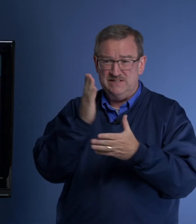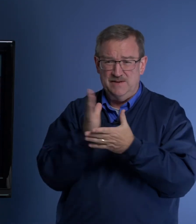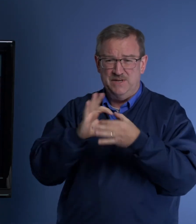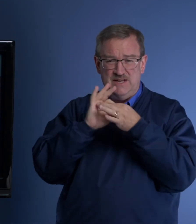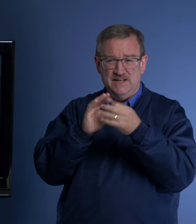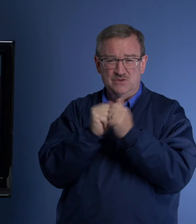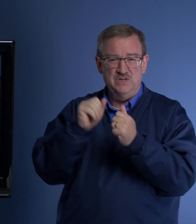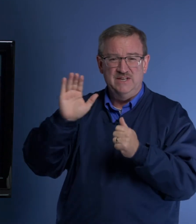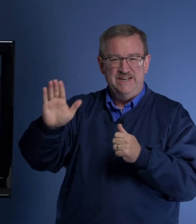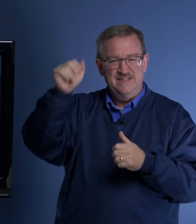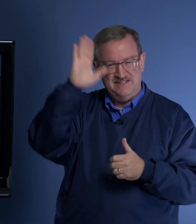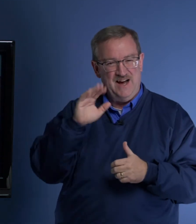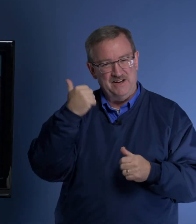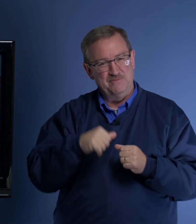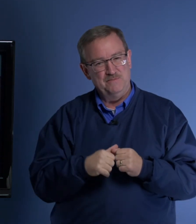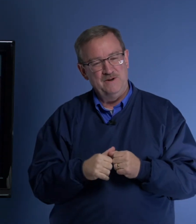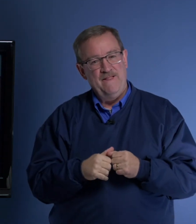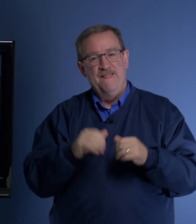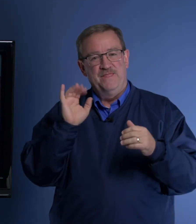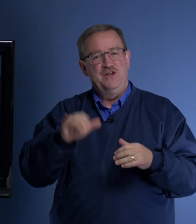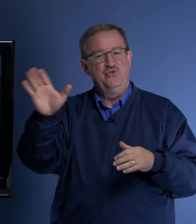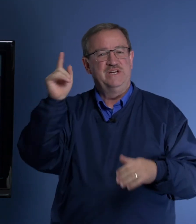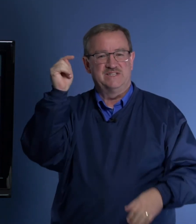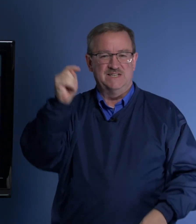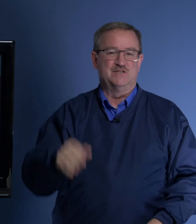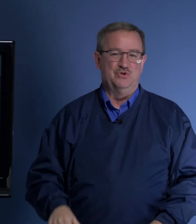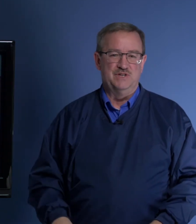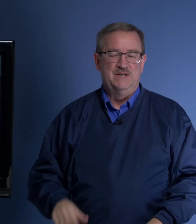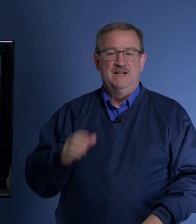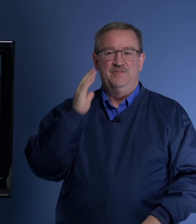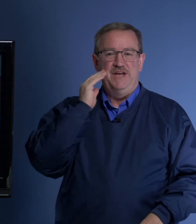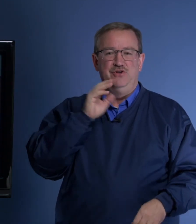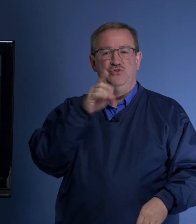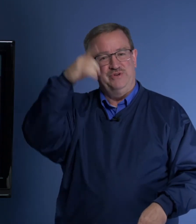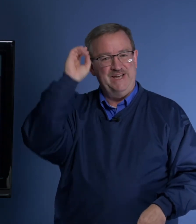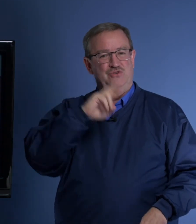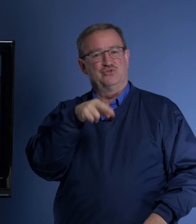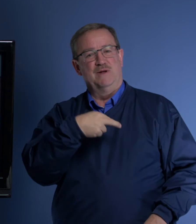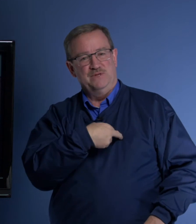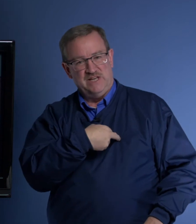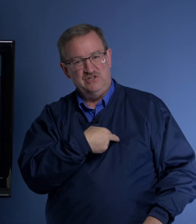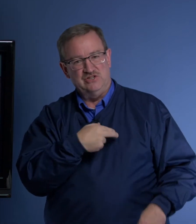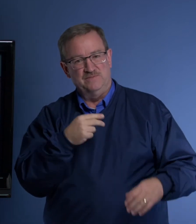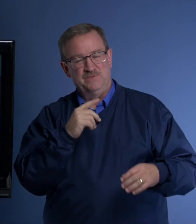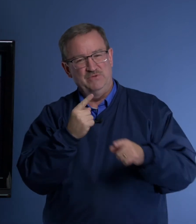something connected with his God. Remember, they knew his testimony. They knew Daniel's reputation. It was